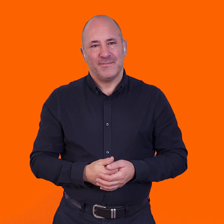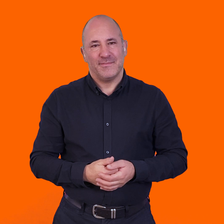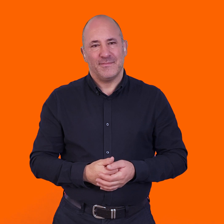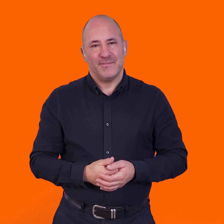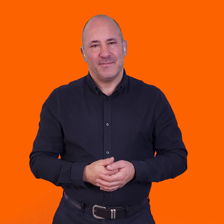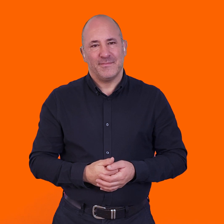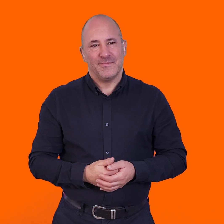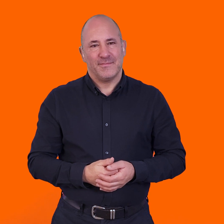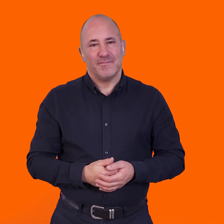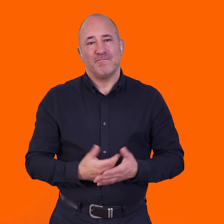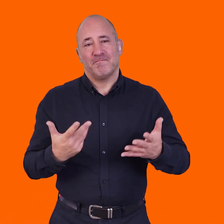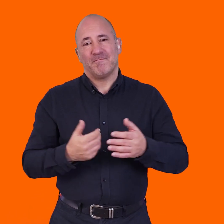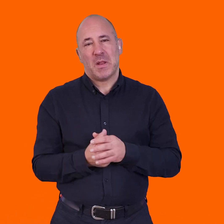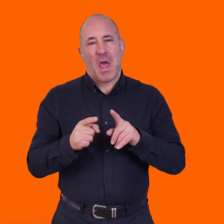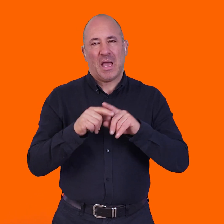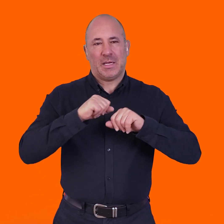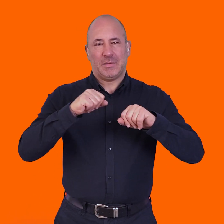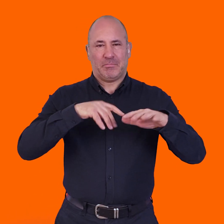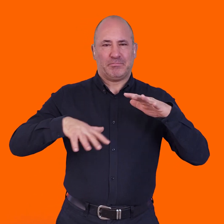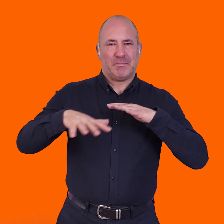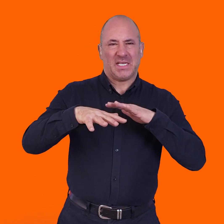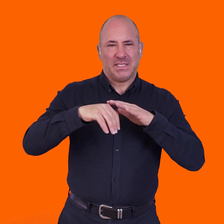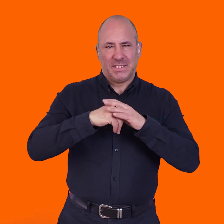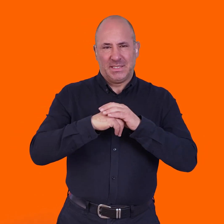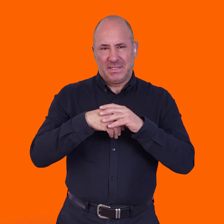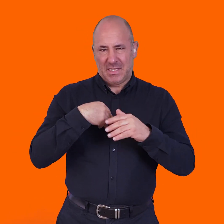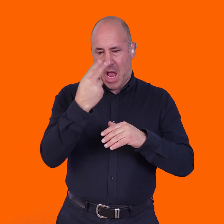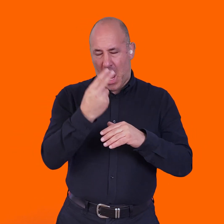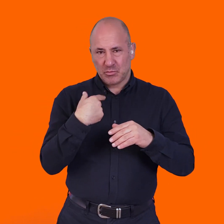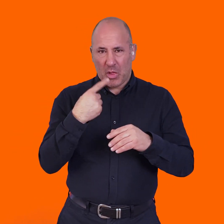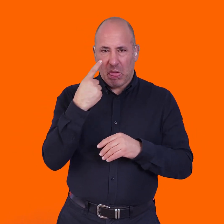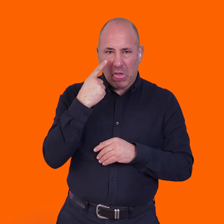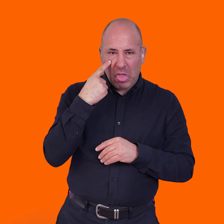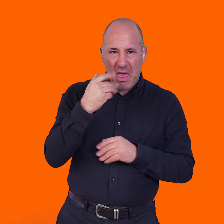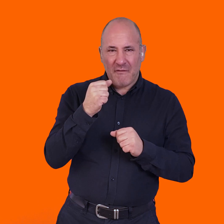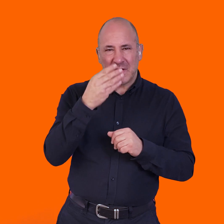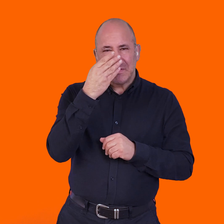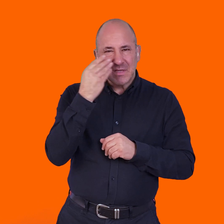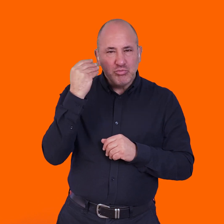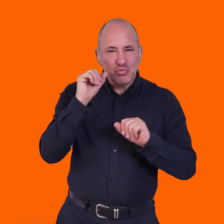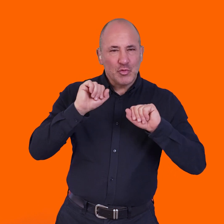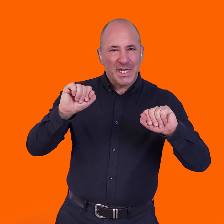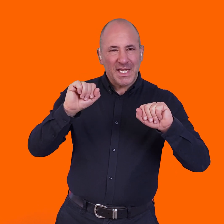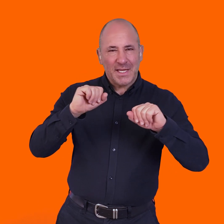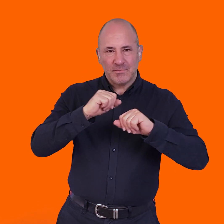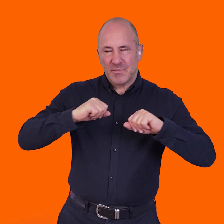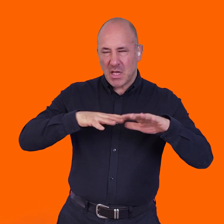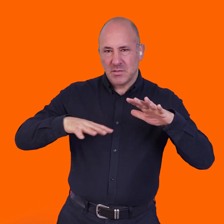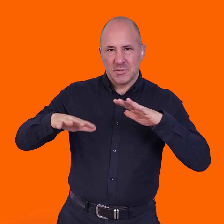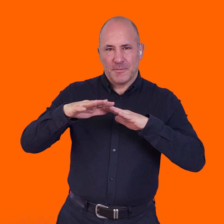artworks. So if I experience an artwork in a space where the sensory